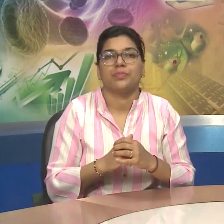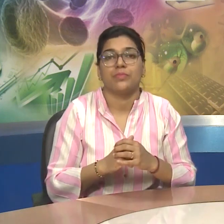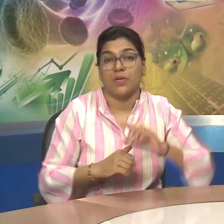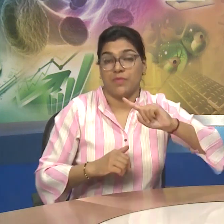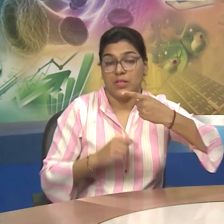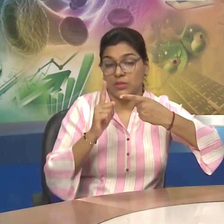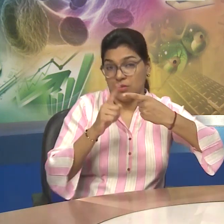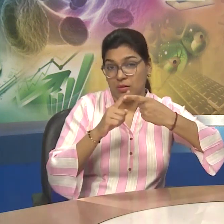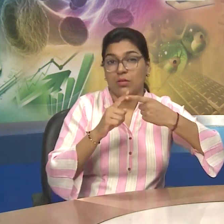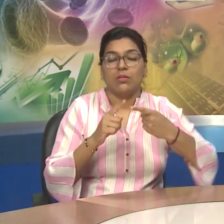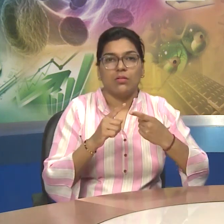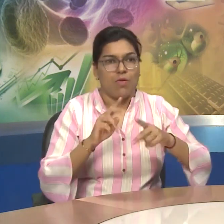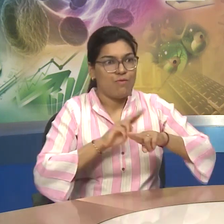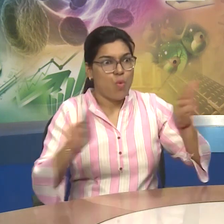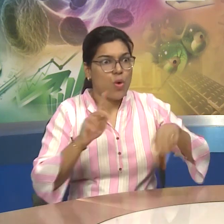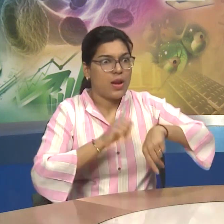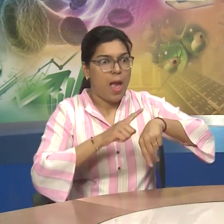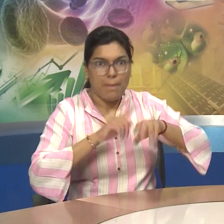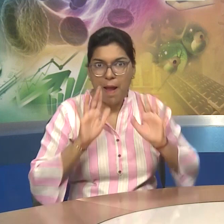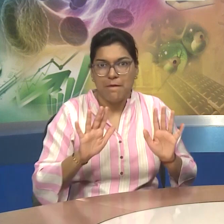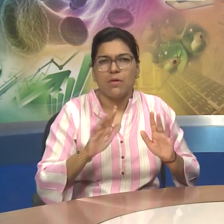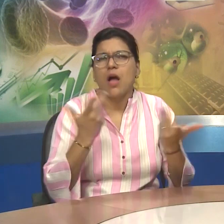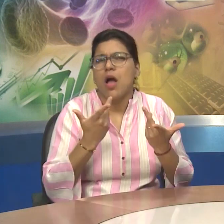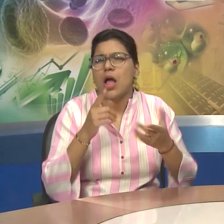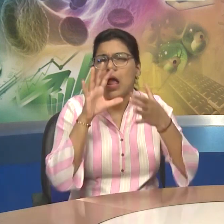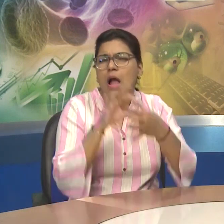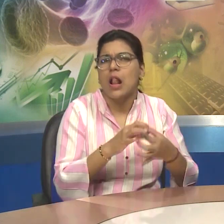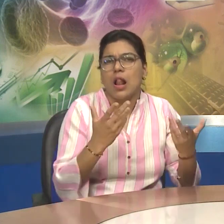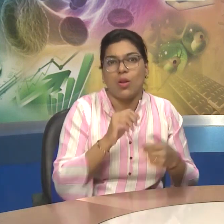And Unfiled Times